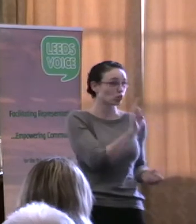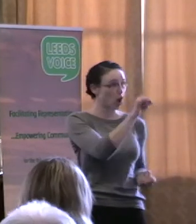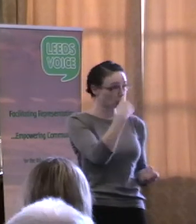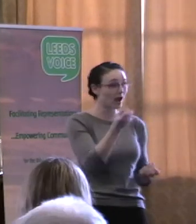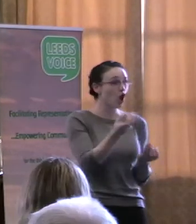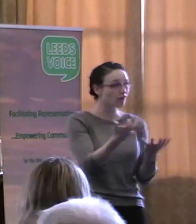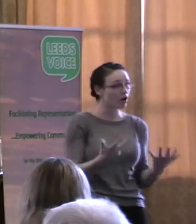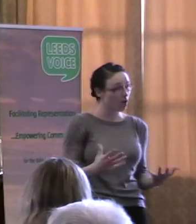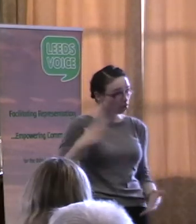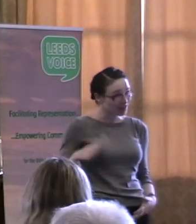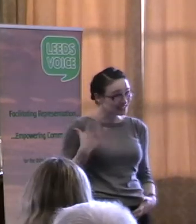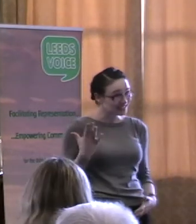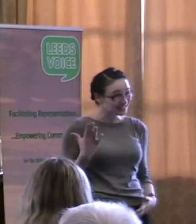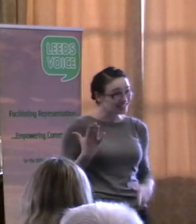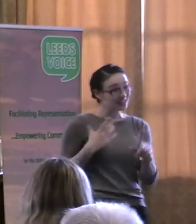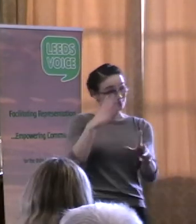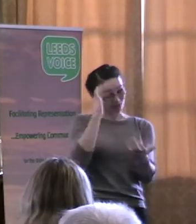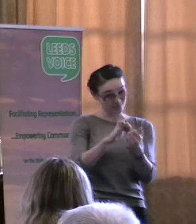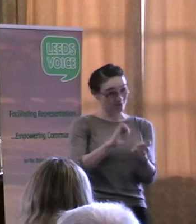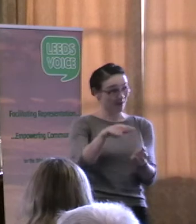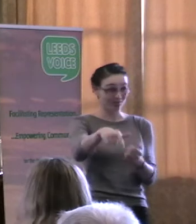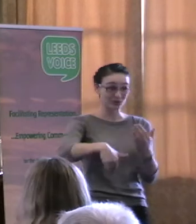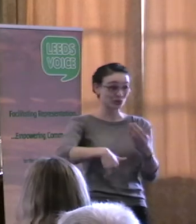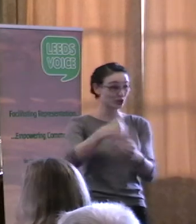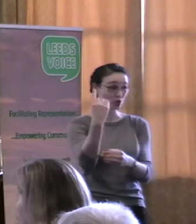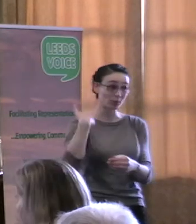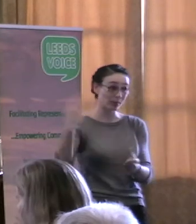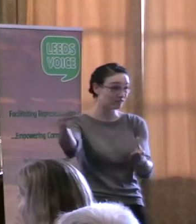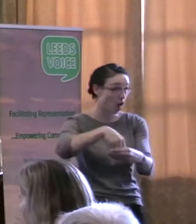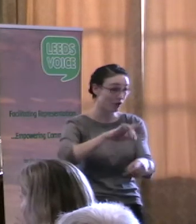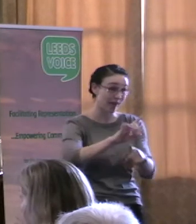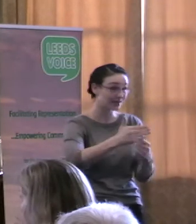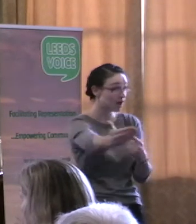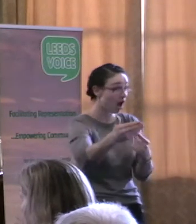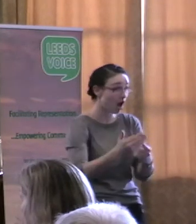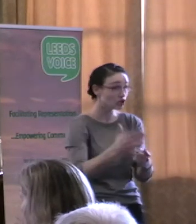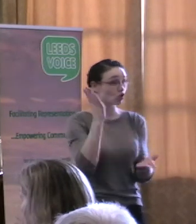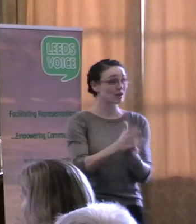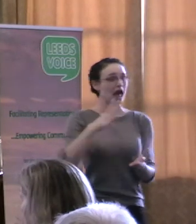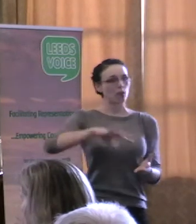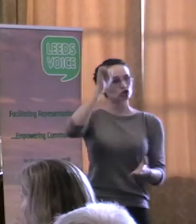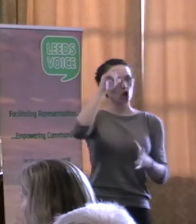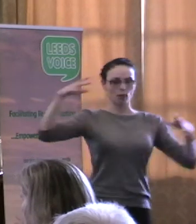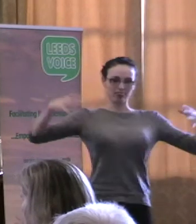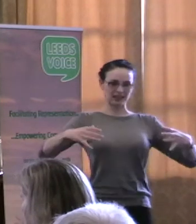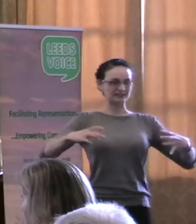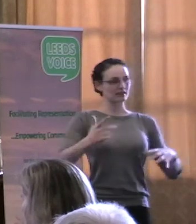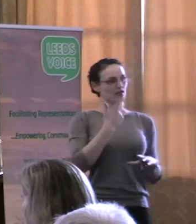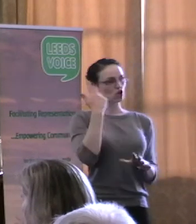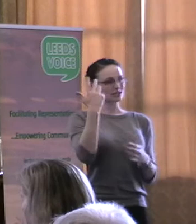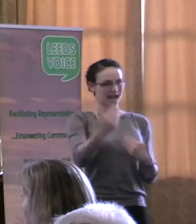players on the field, just getting an individual and collective view of what is the offer that you're making